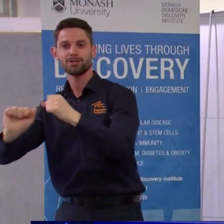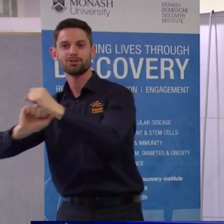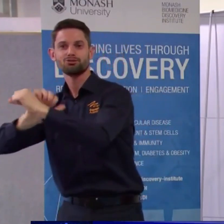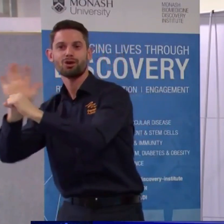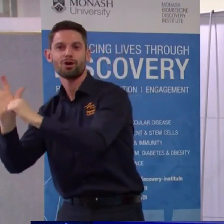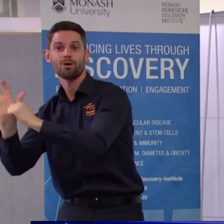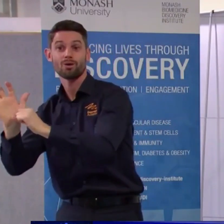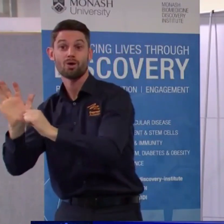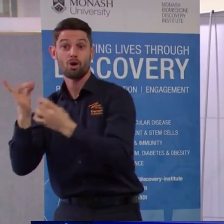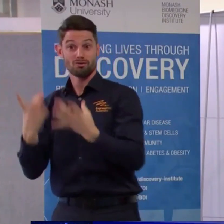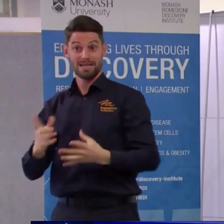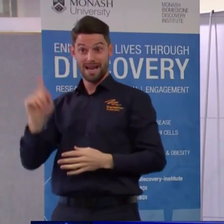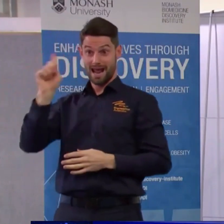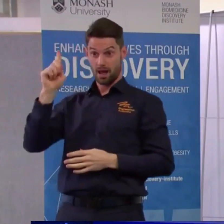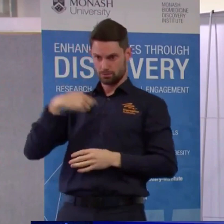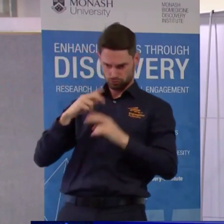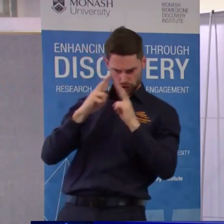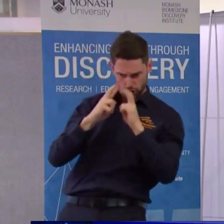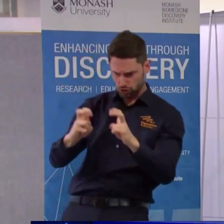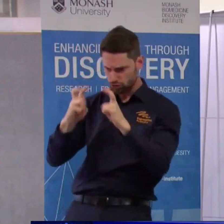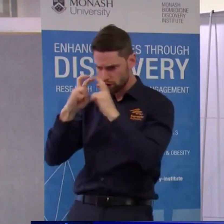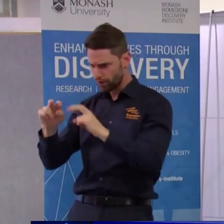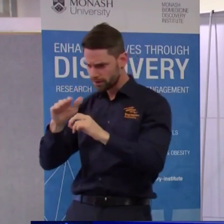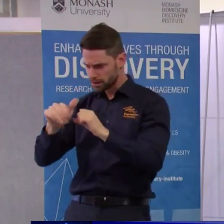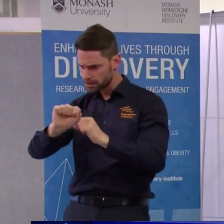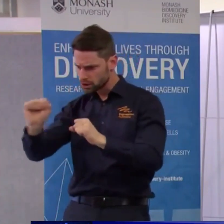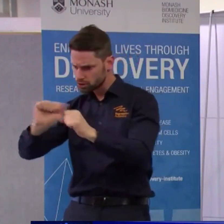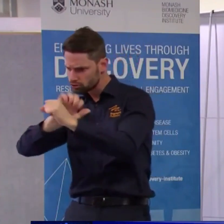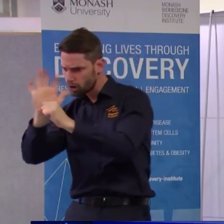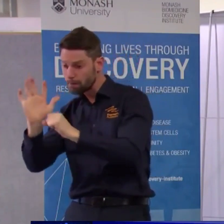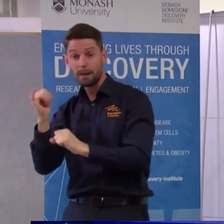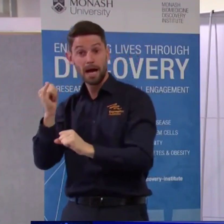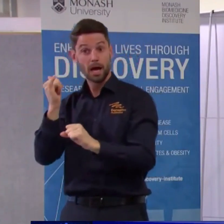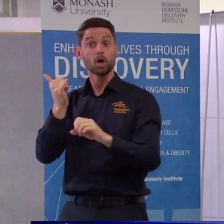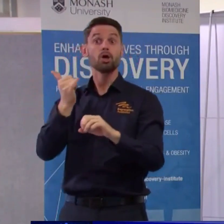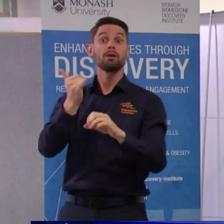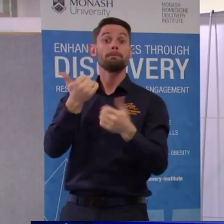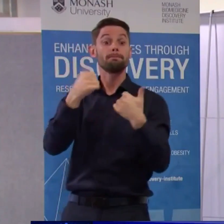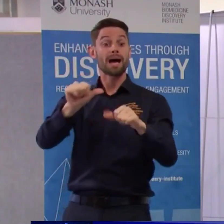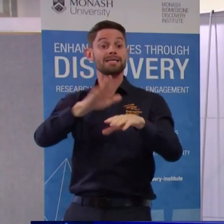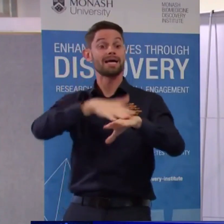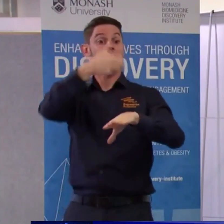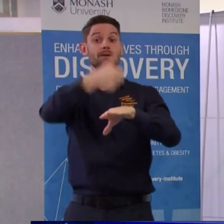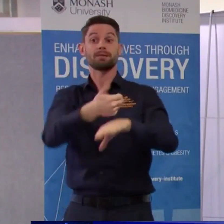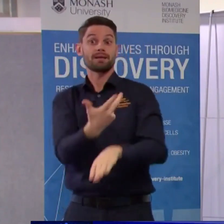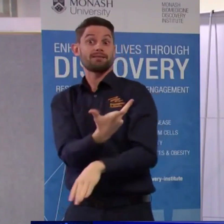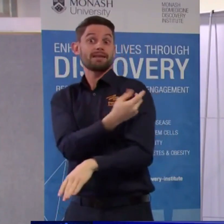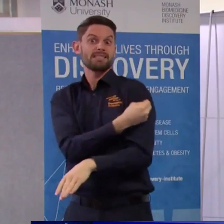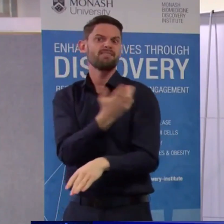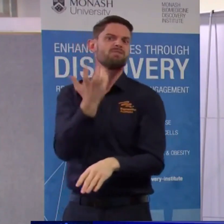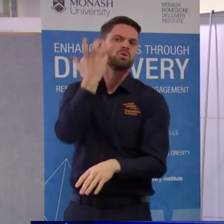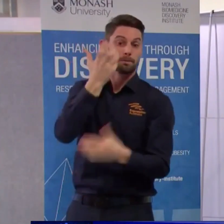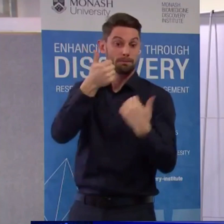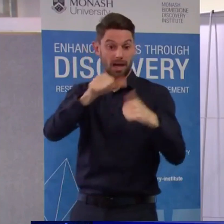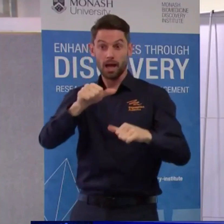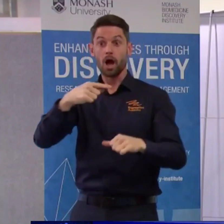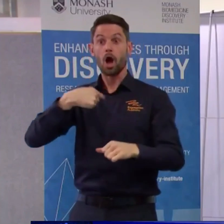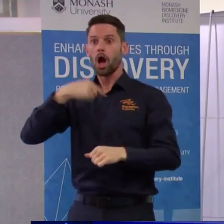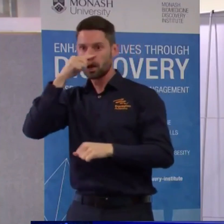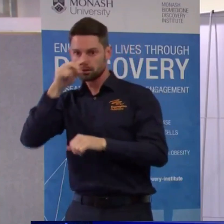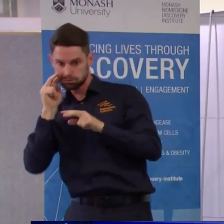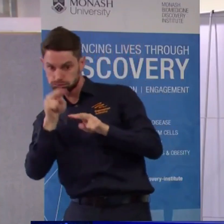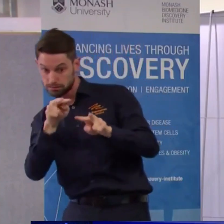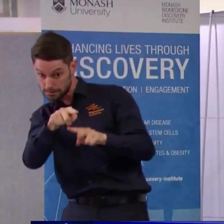COVID and we're able to evaluate any vaccine that might come out after it's deployed to see how it's effective it is.